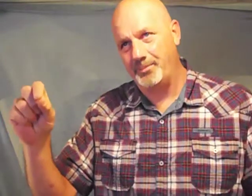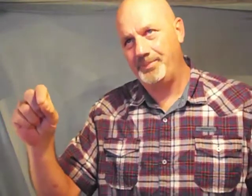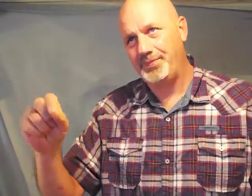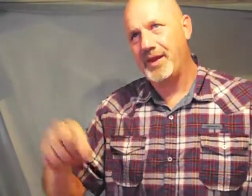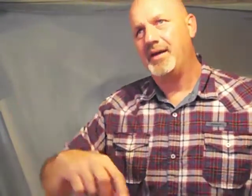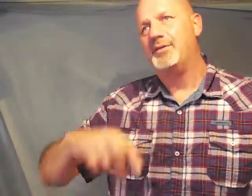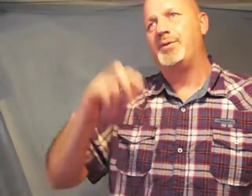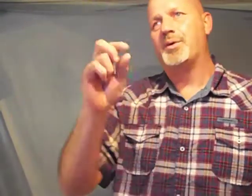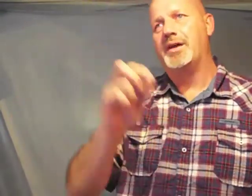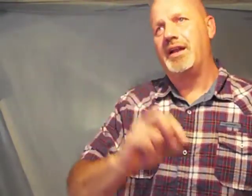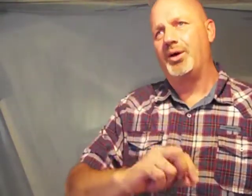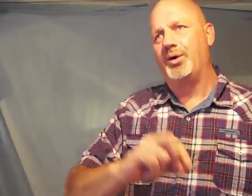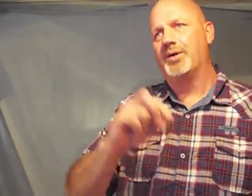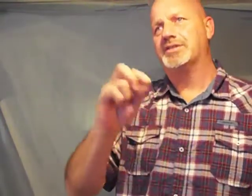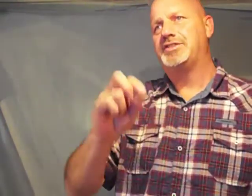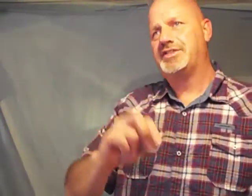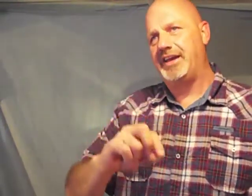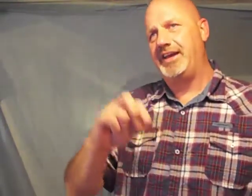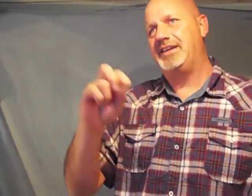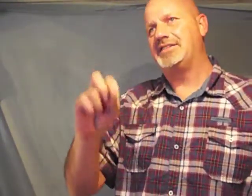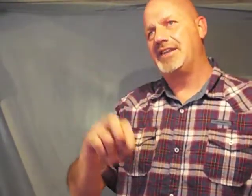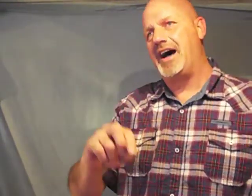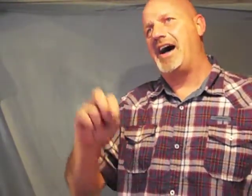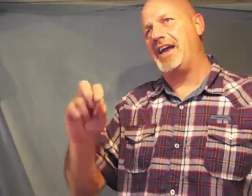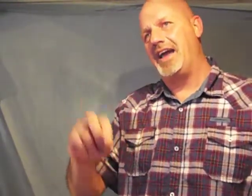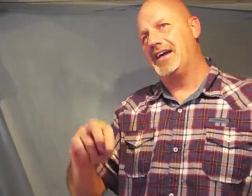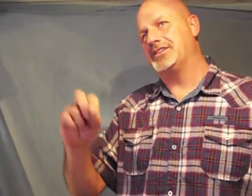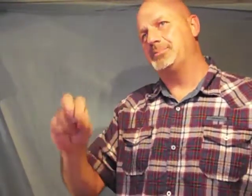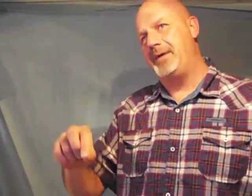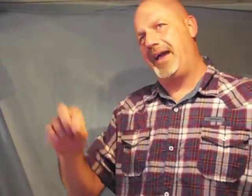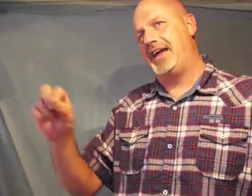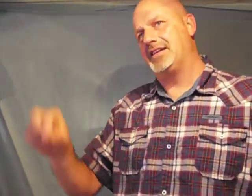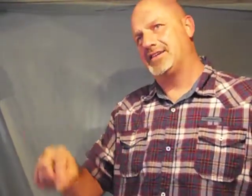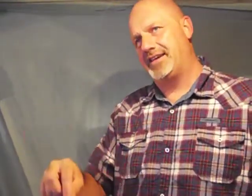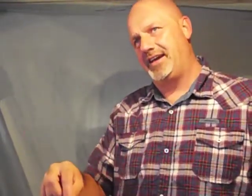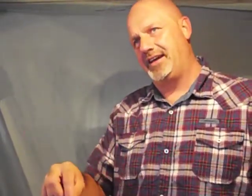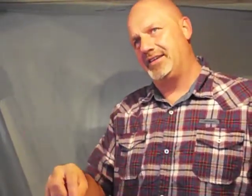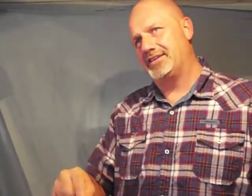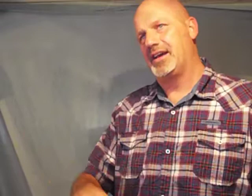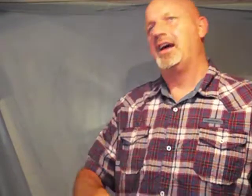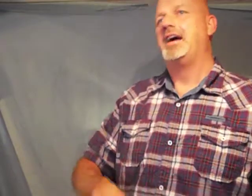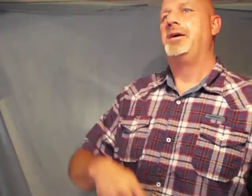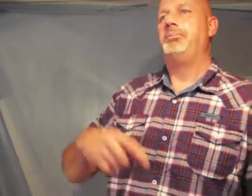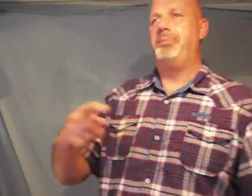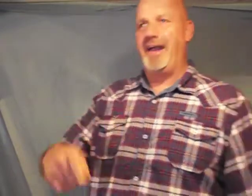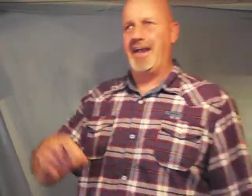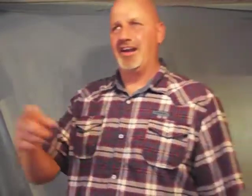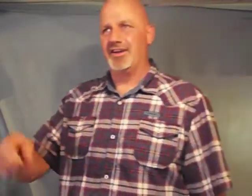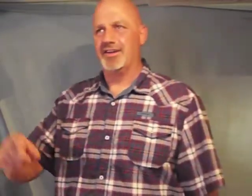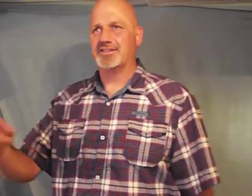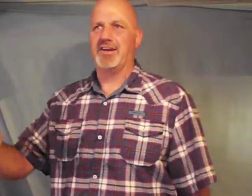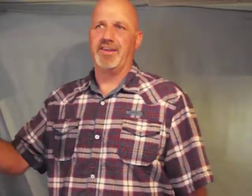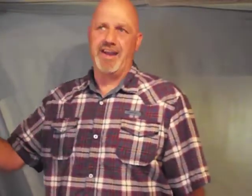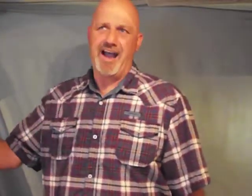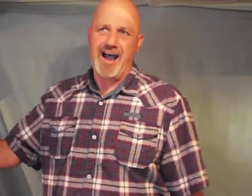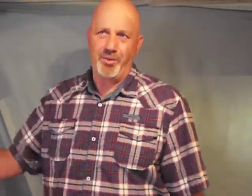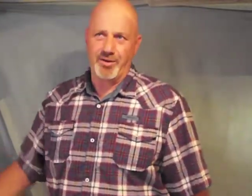for the Lord sees not as man sees man looks on the outward